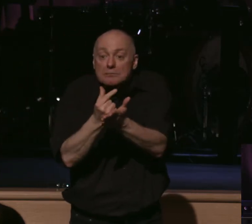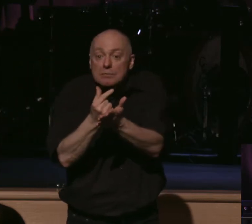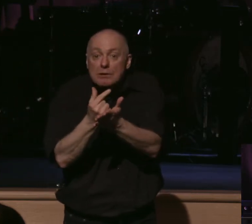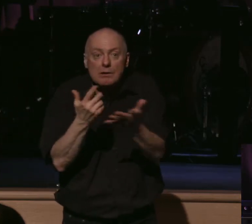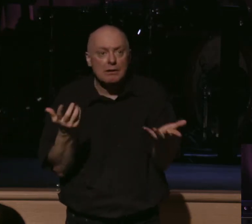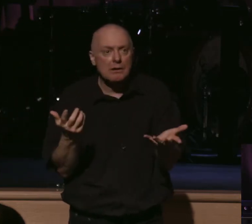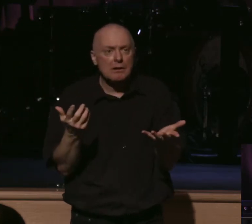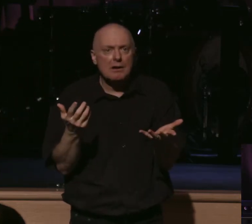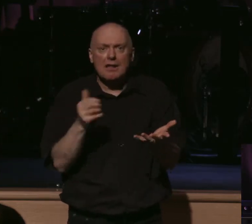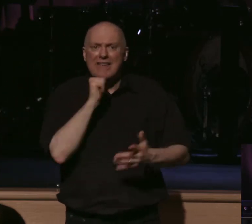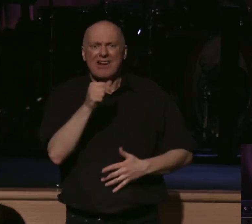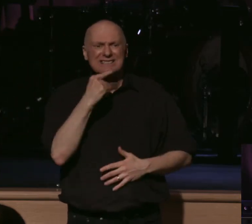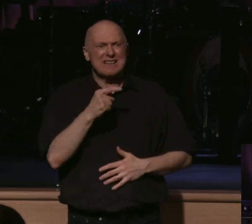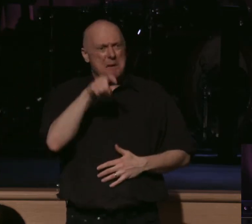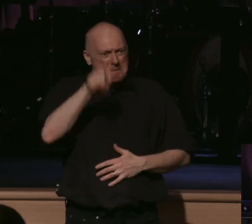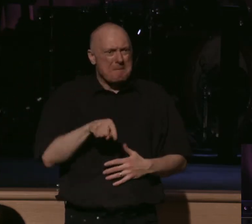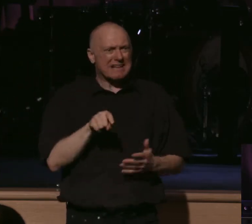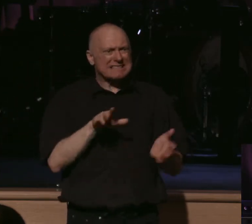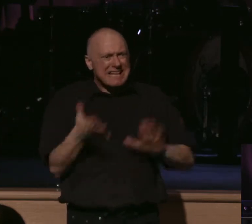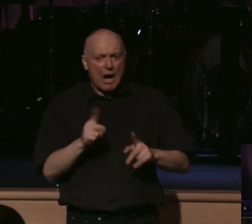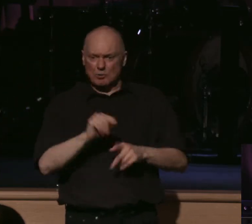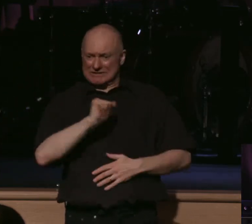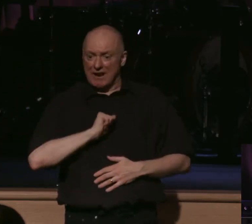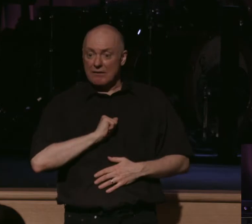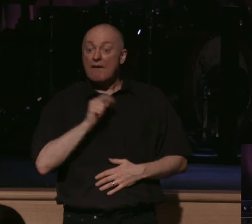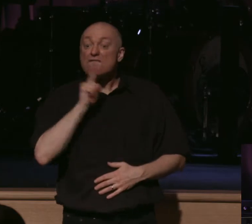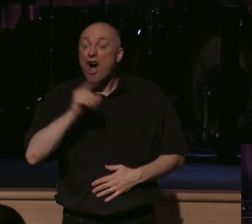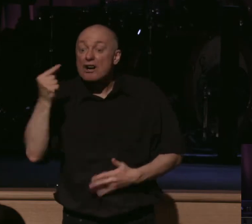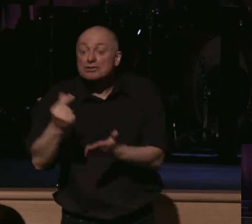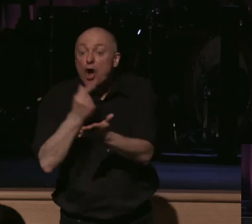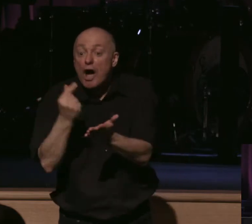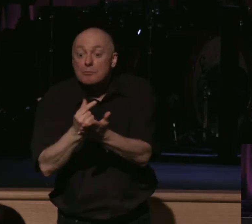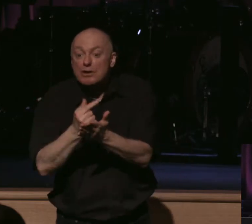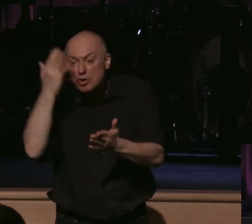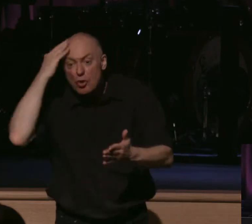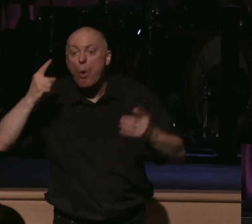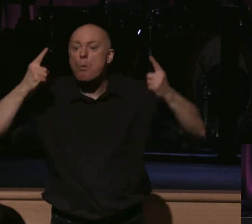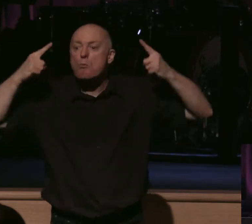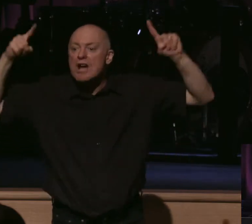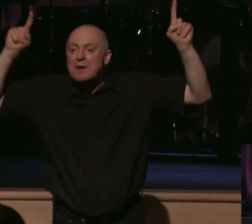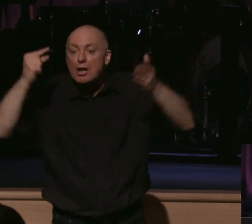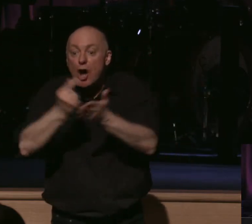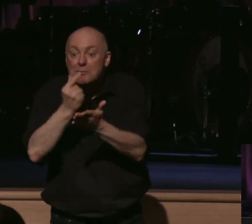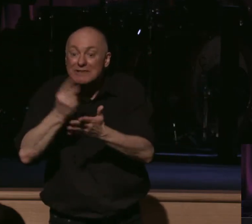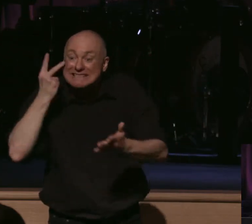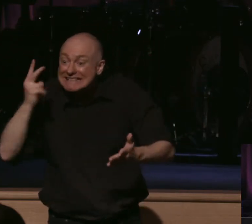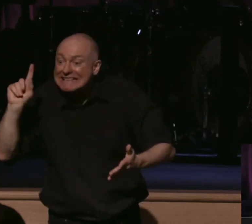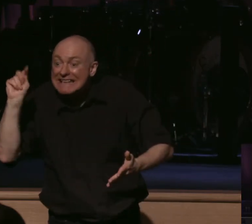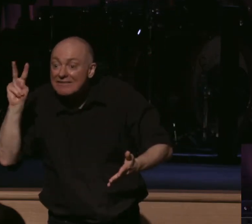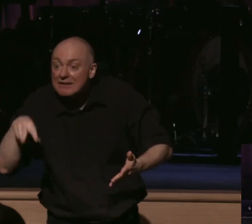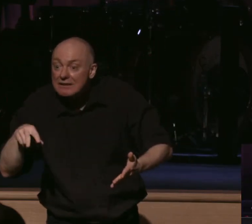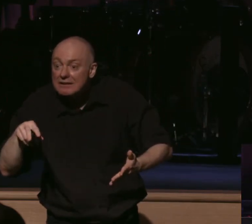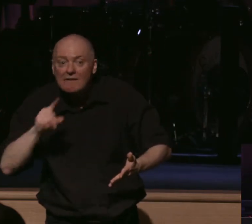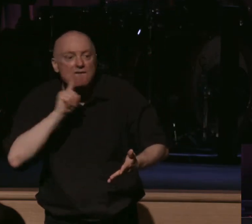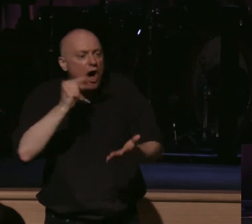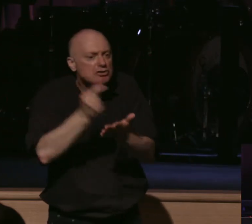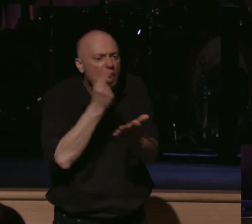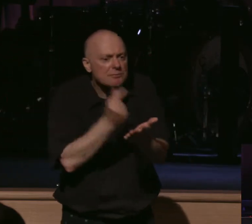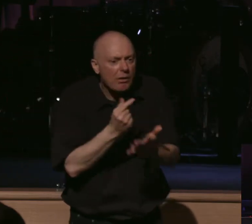this call to death, to self, and life, to Christ is a false gospel. So a false gospel, the gospel of prosperity. That's a false gospel. Why? Because